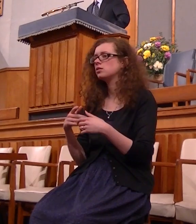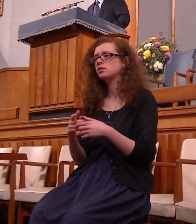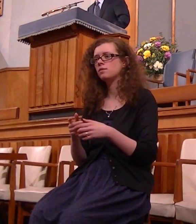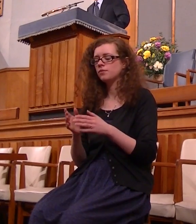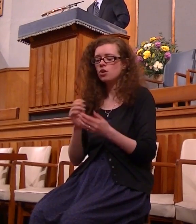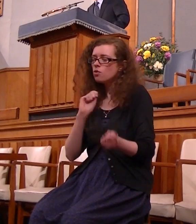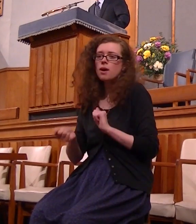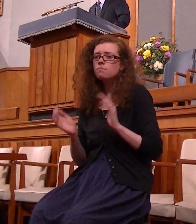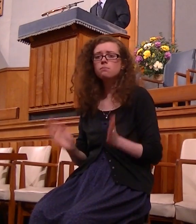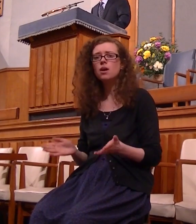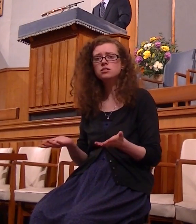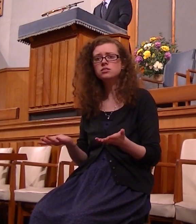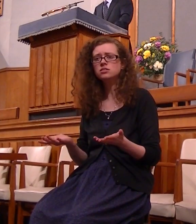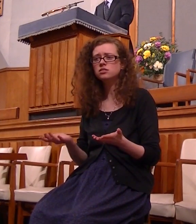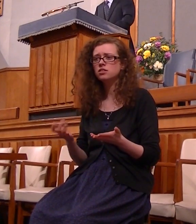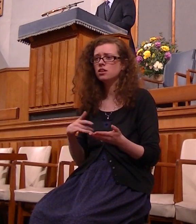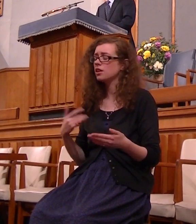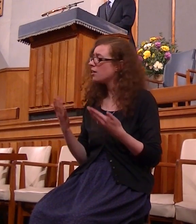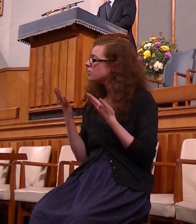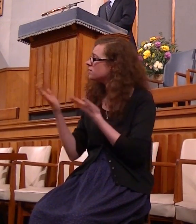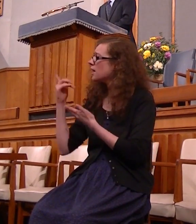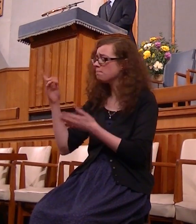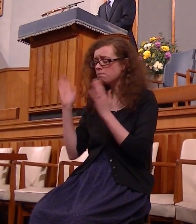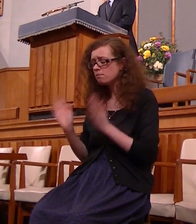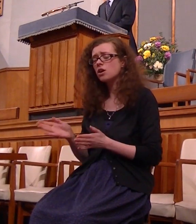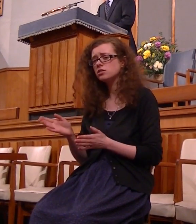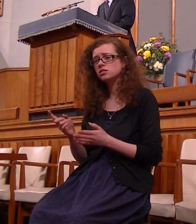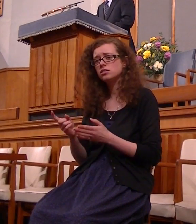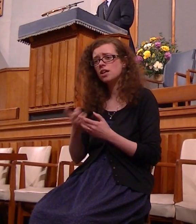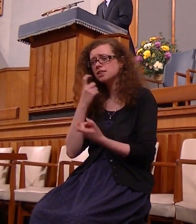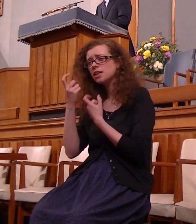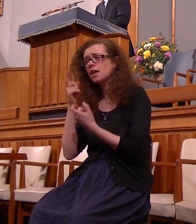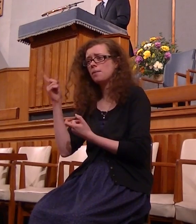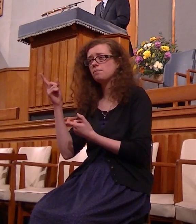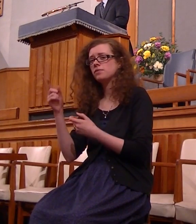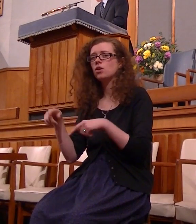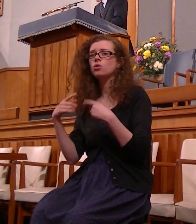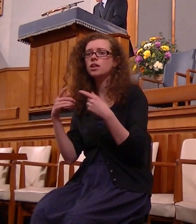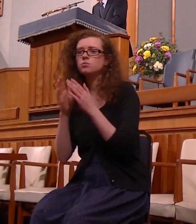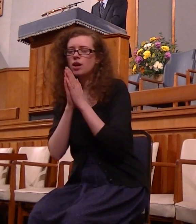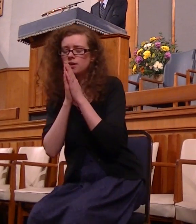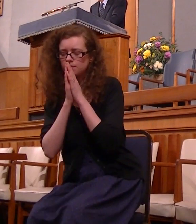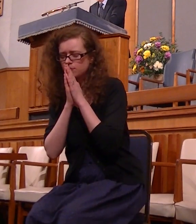and yield to him and seek him with all your heart let's pray together